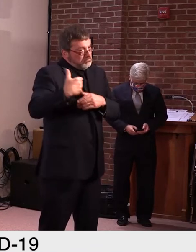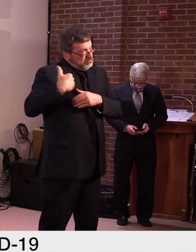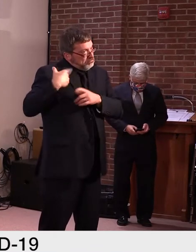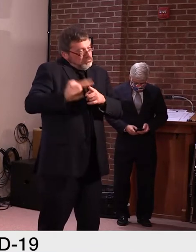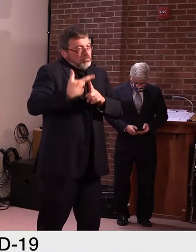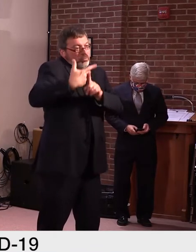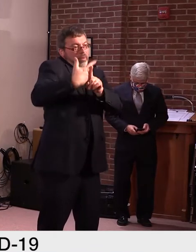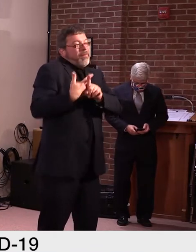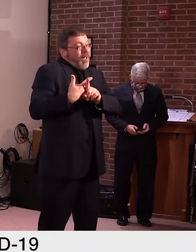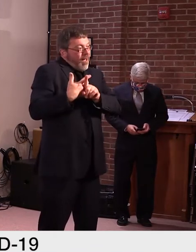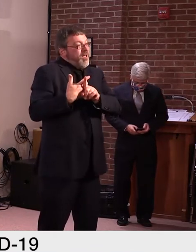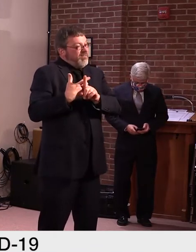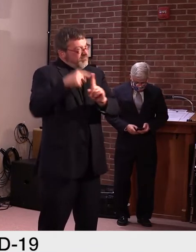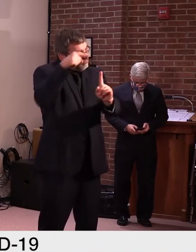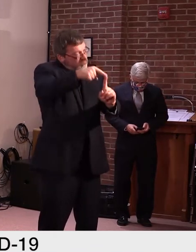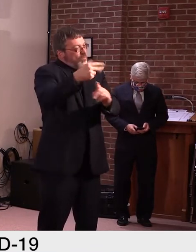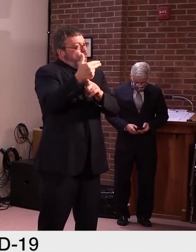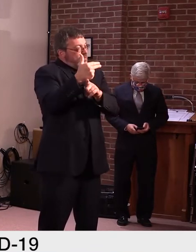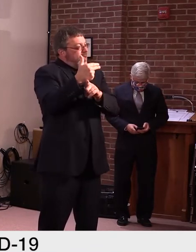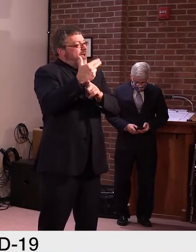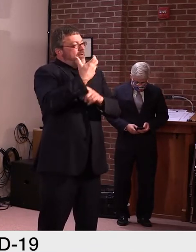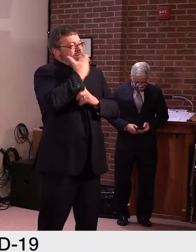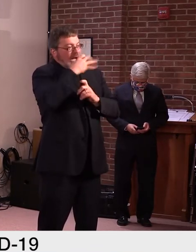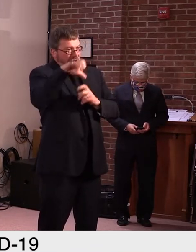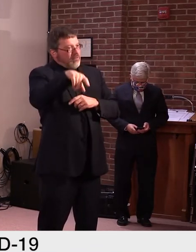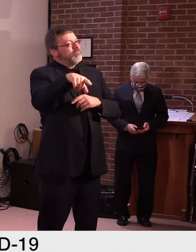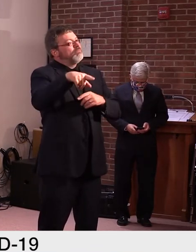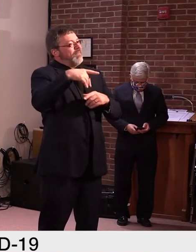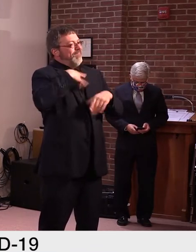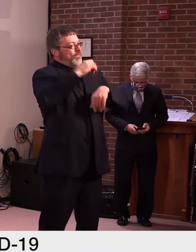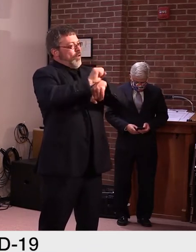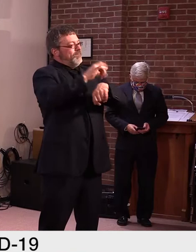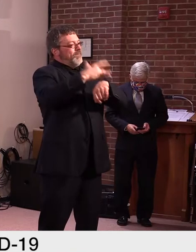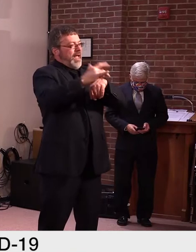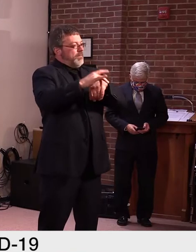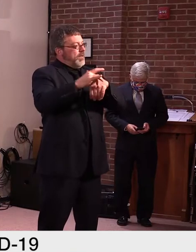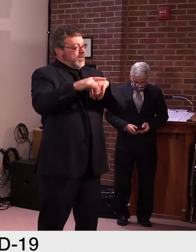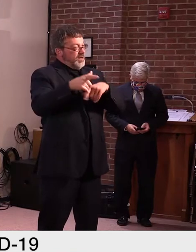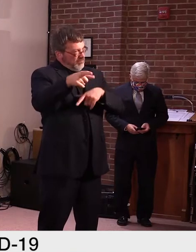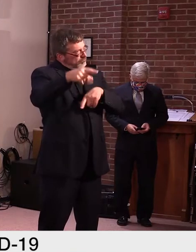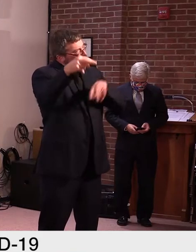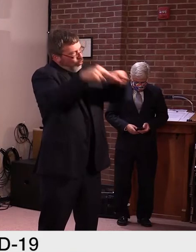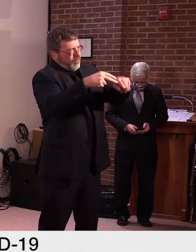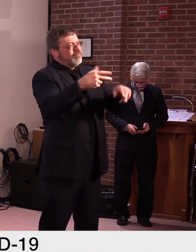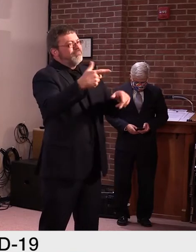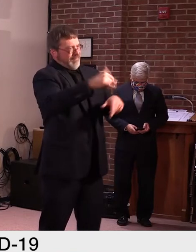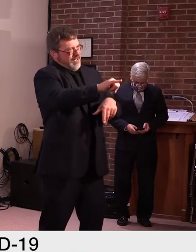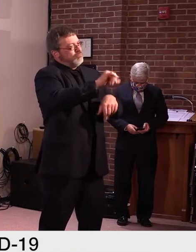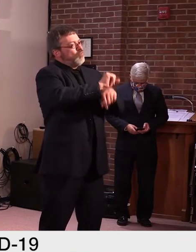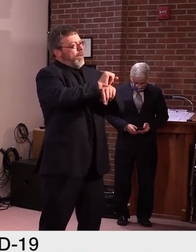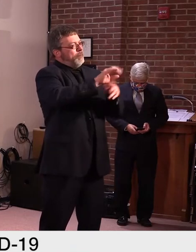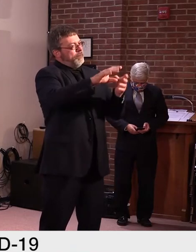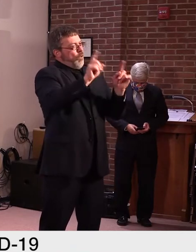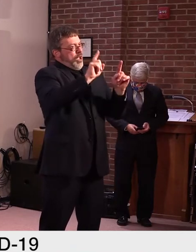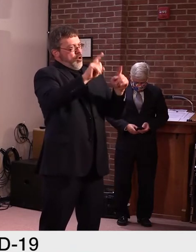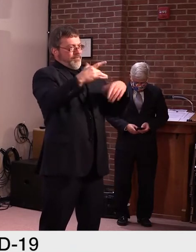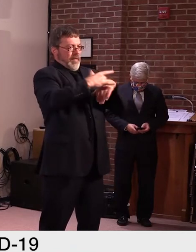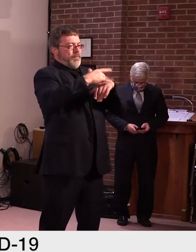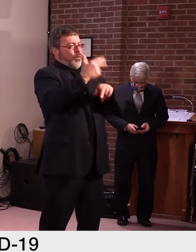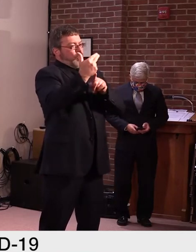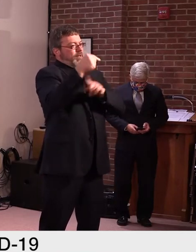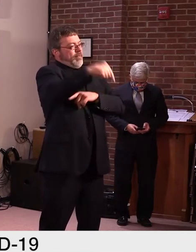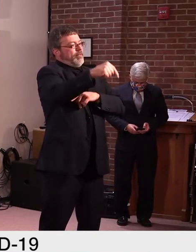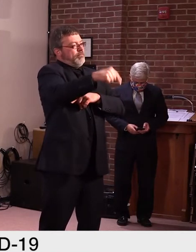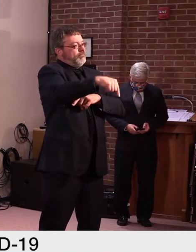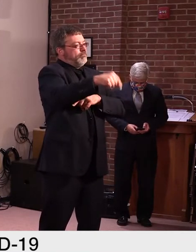but turning again, opening up lodging a bit will, uh, will hopefully, uh, put more people back to work and, uh, and looking for other